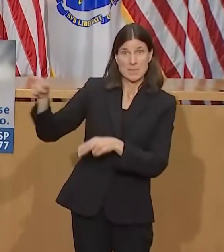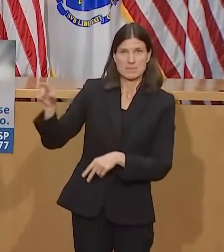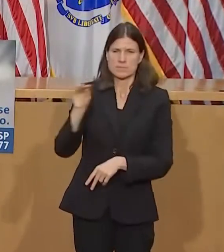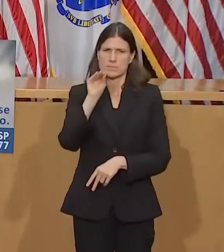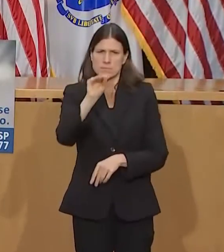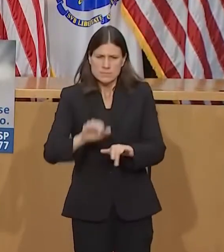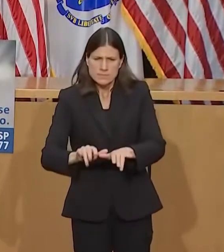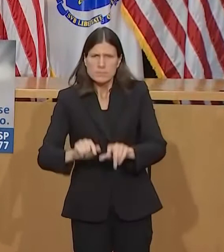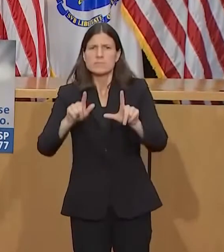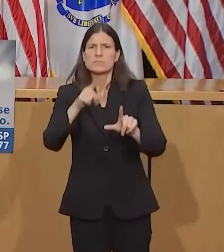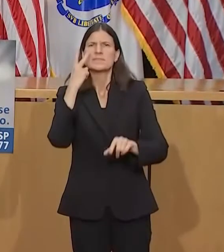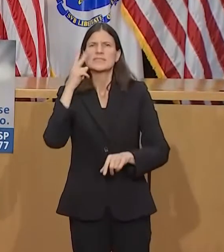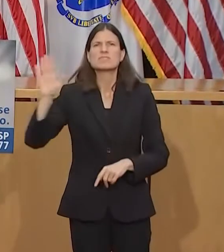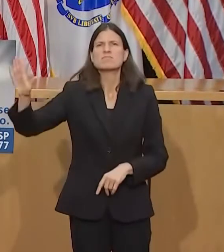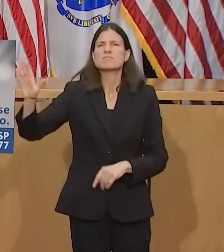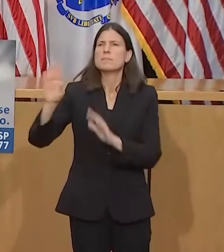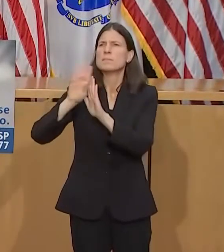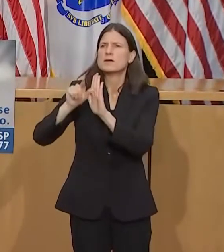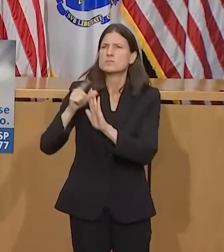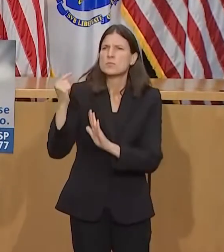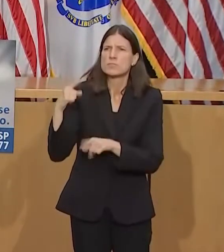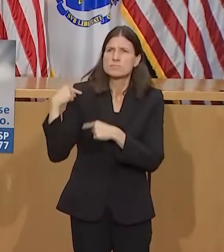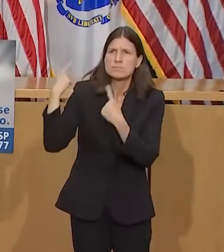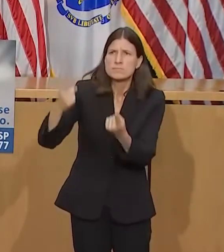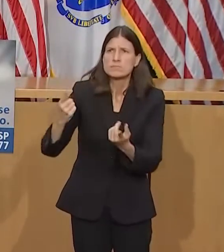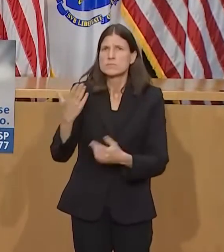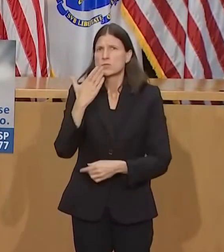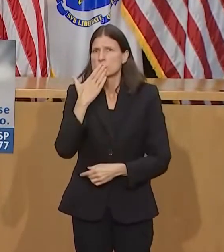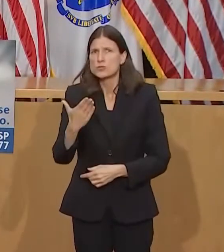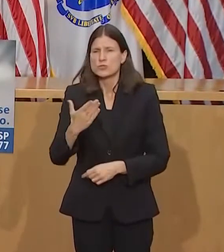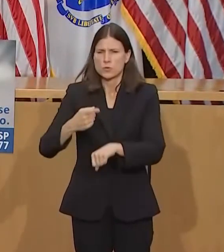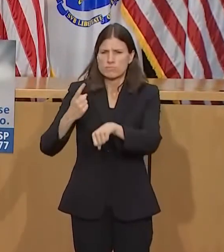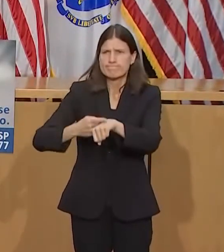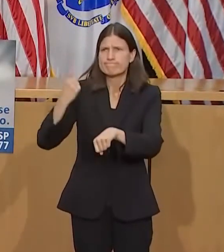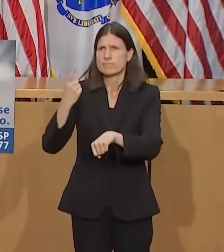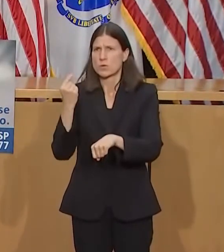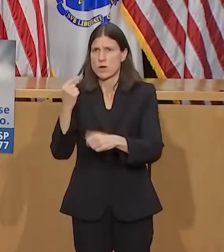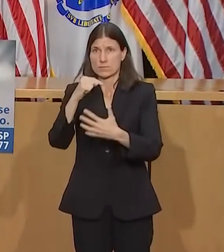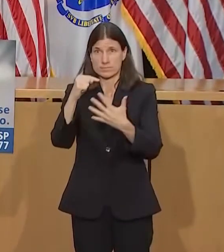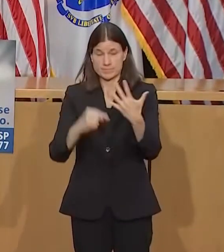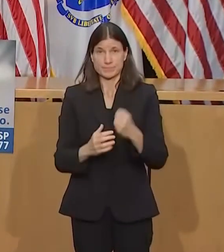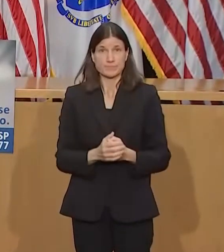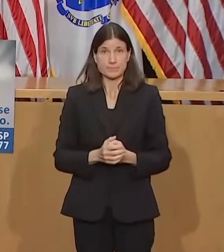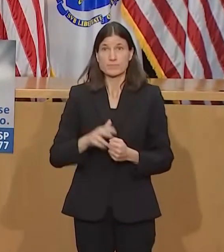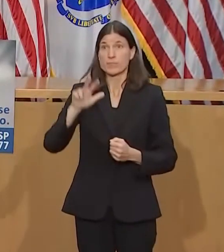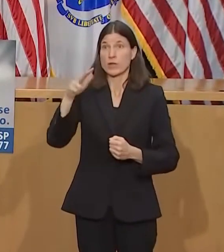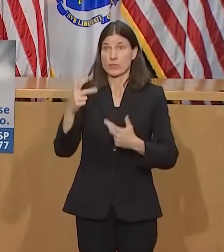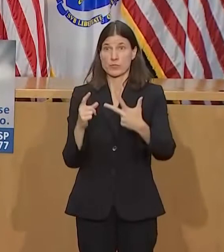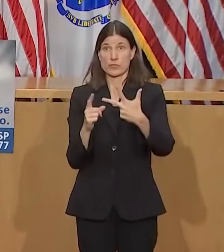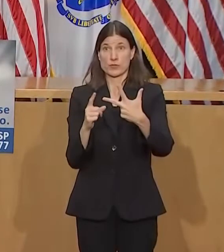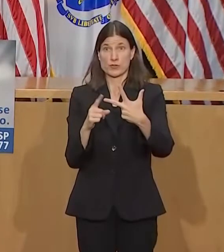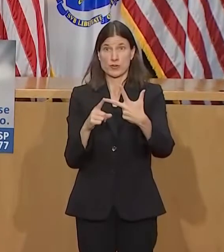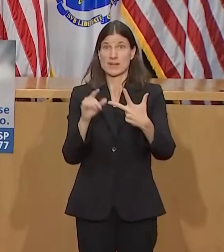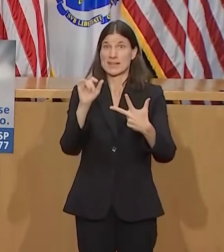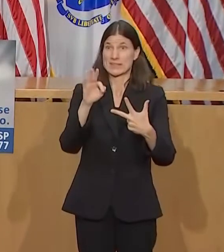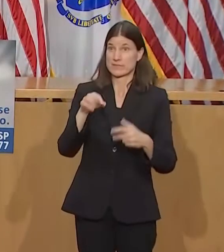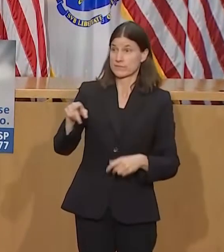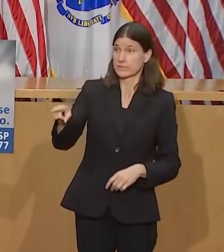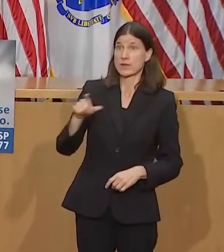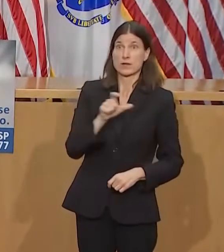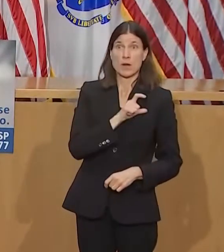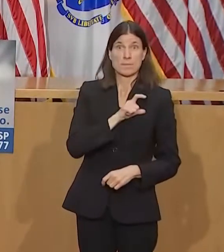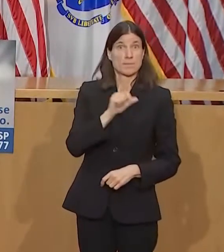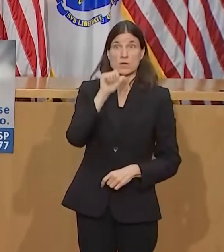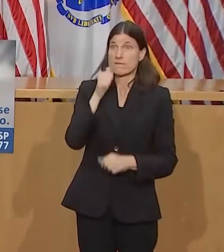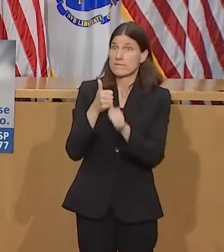taking that certification away from individuals who do not live up to their training or their oath. Officers who've been found